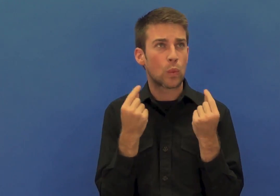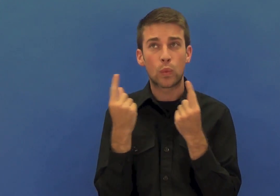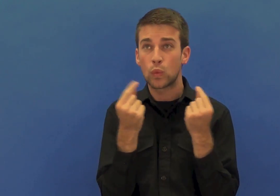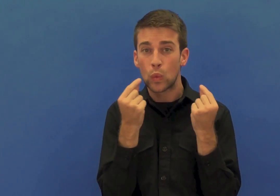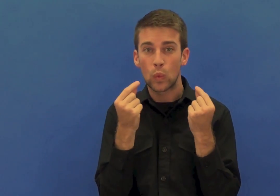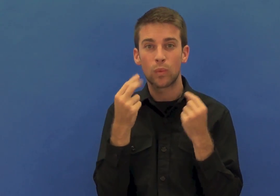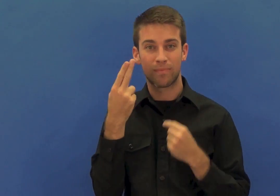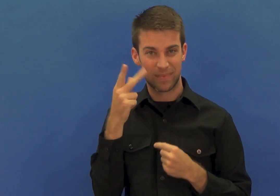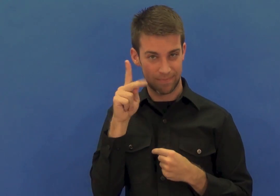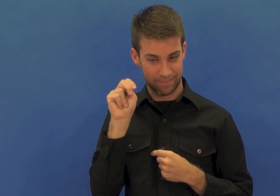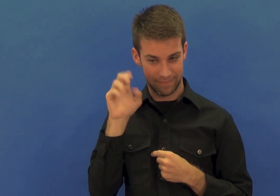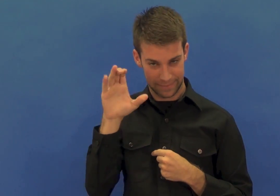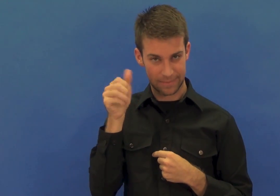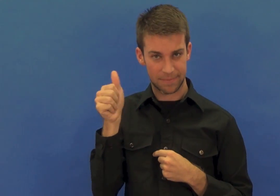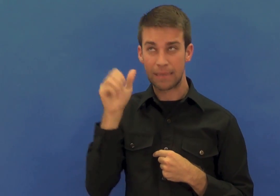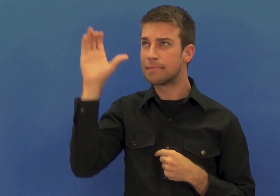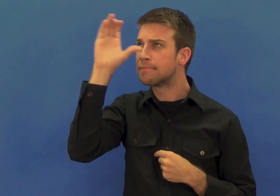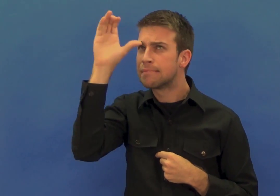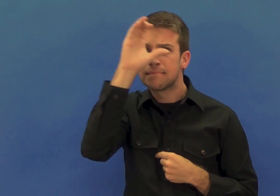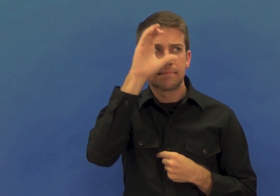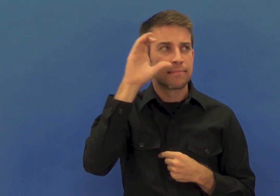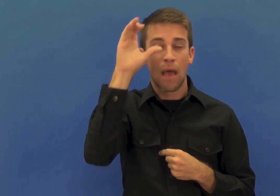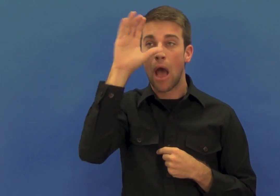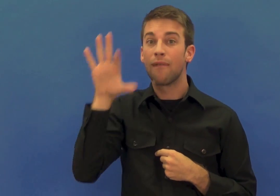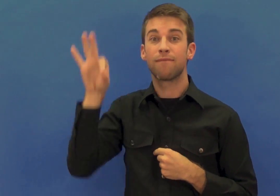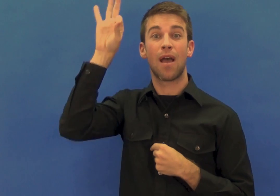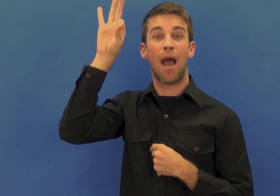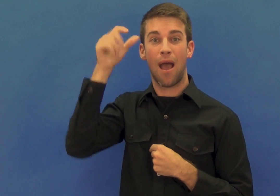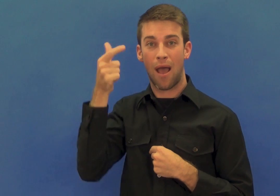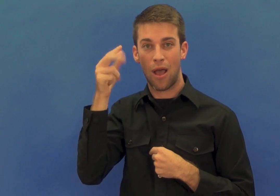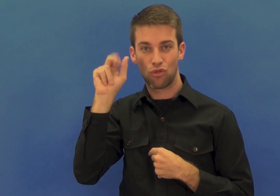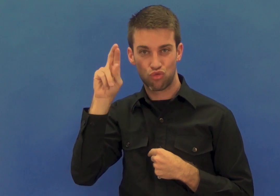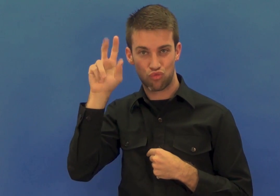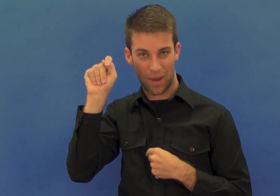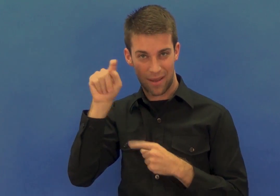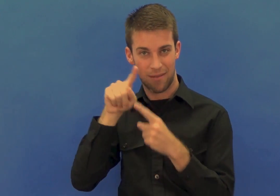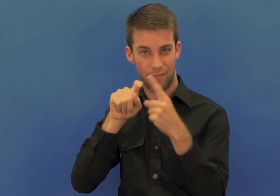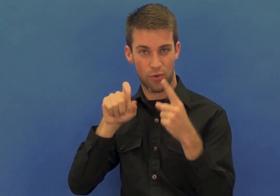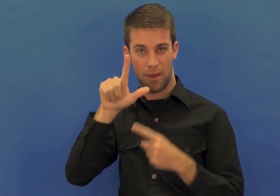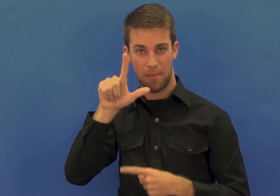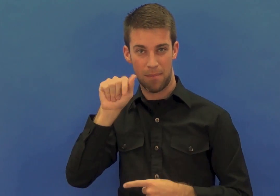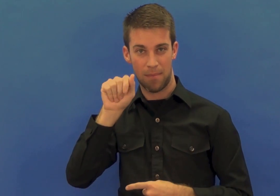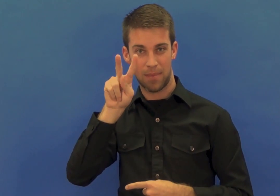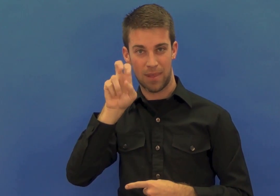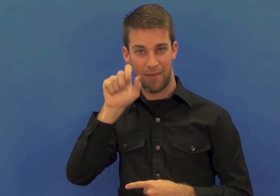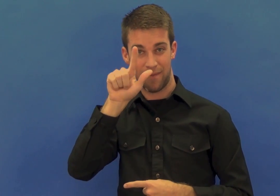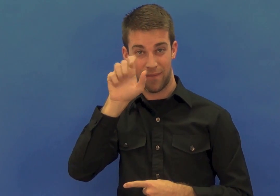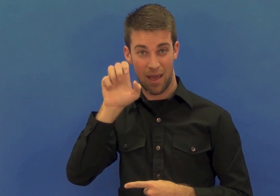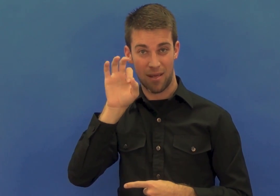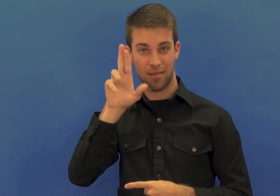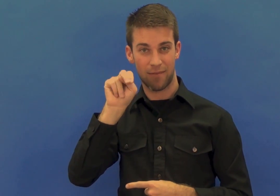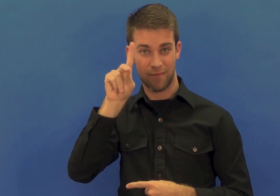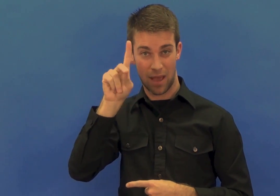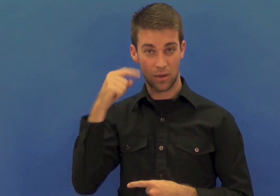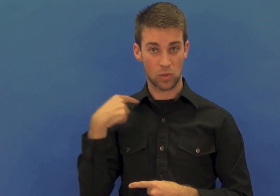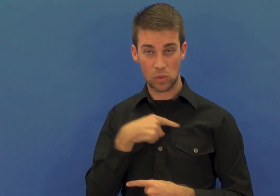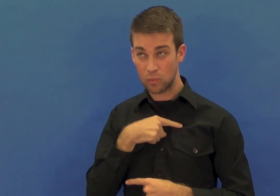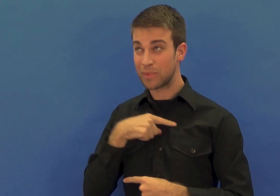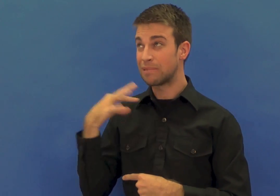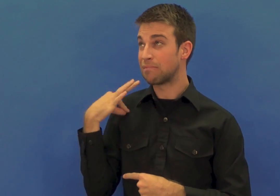Center applied for and received a grant from the Lavelle Fund. The grant is aimed at increasing the pool of qualified trainers